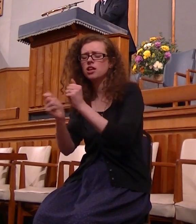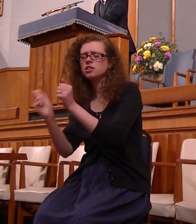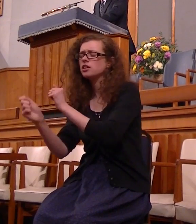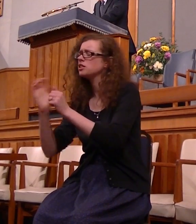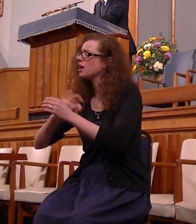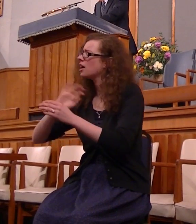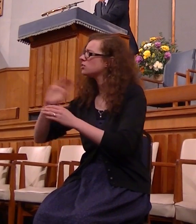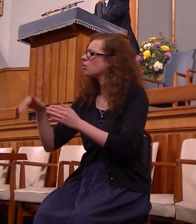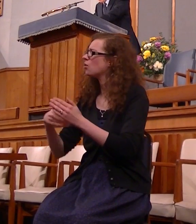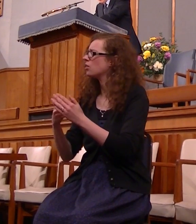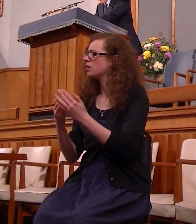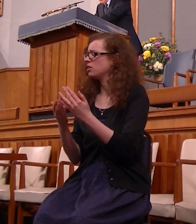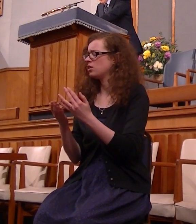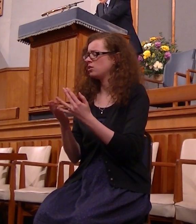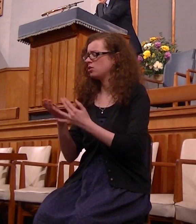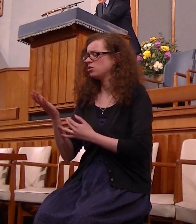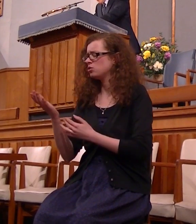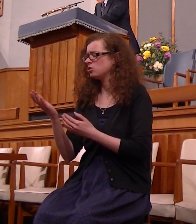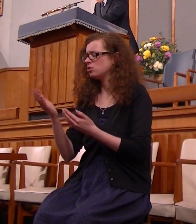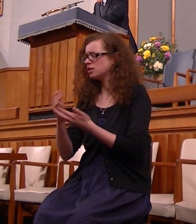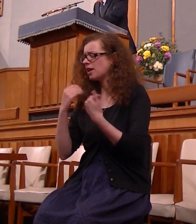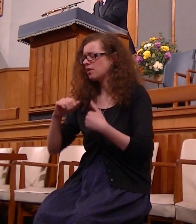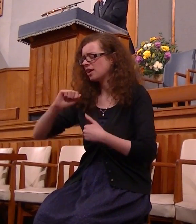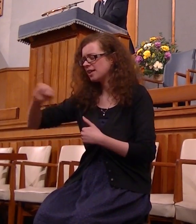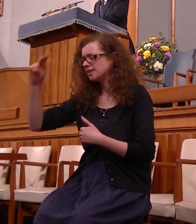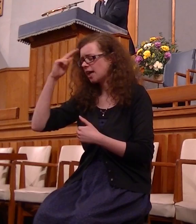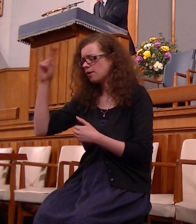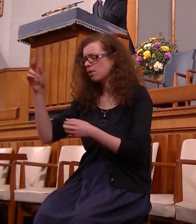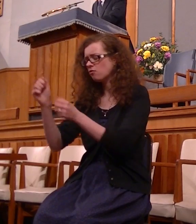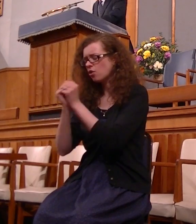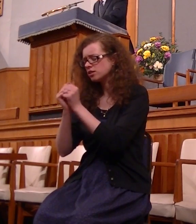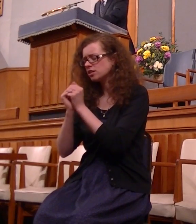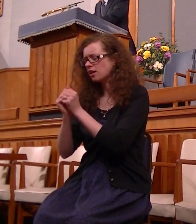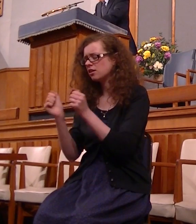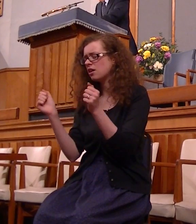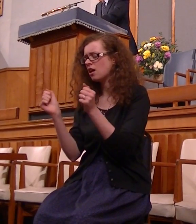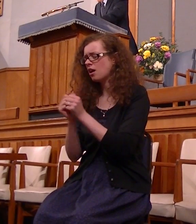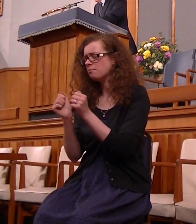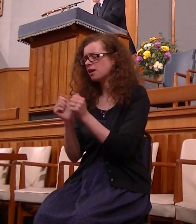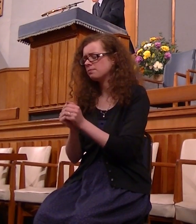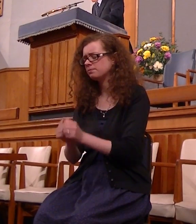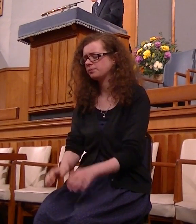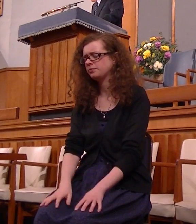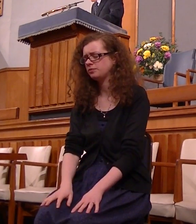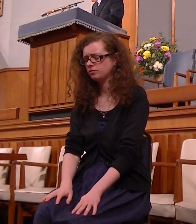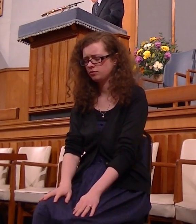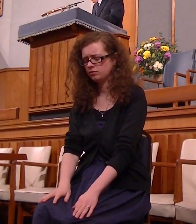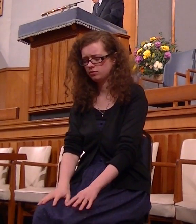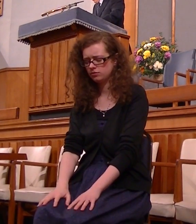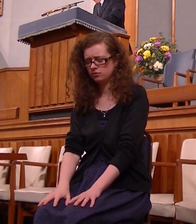we ask we ask him in the name of our saviour for his sake amen amen